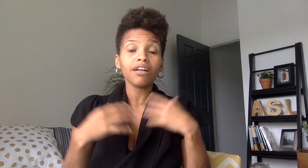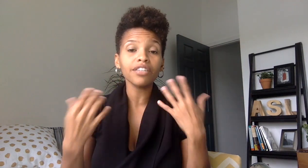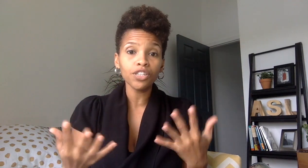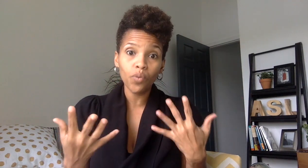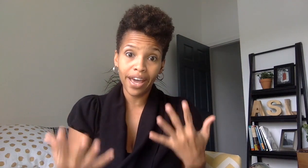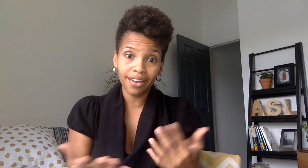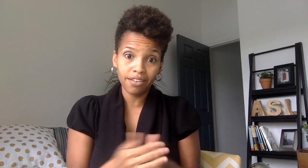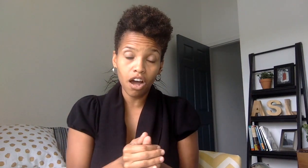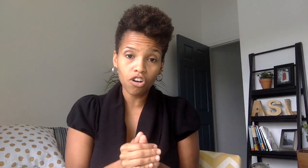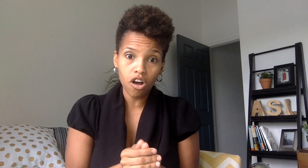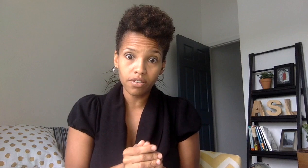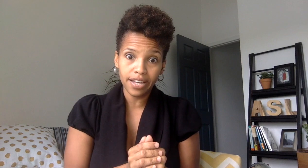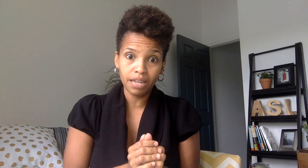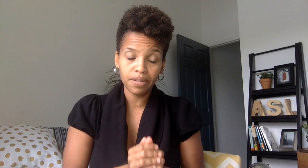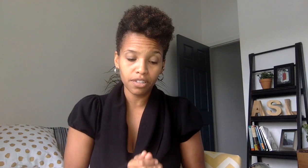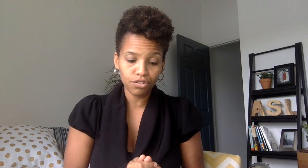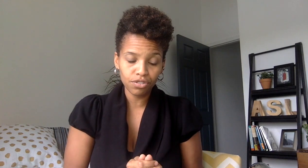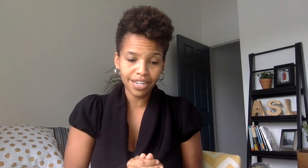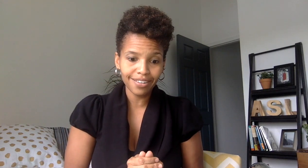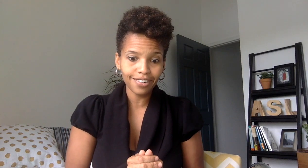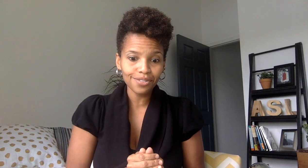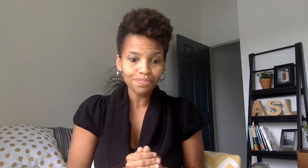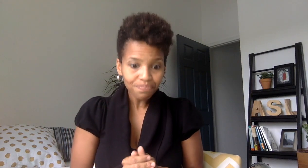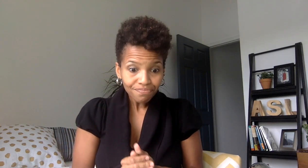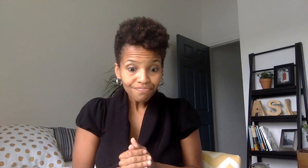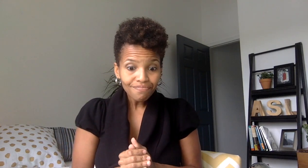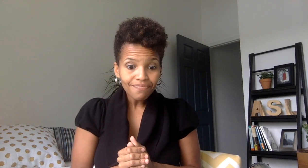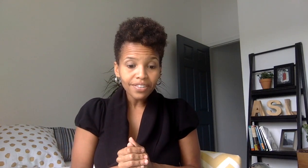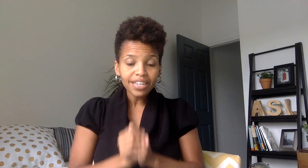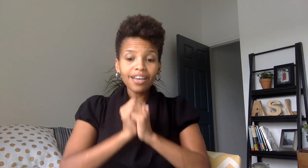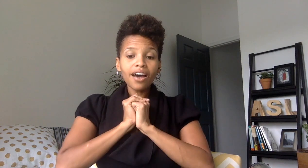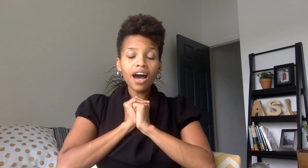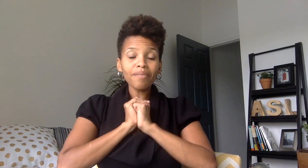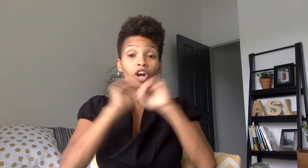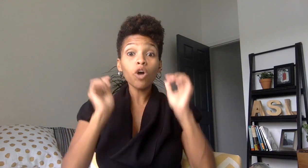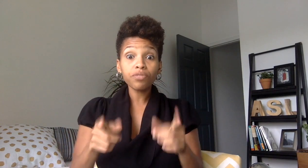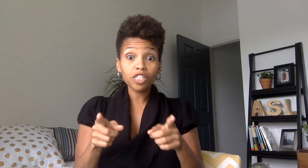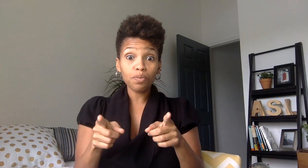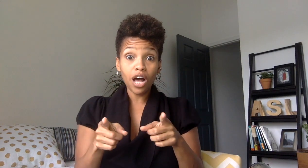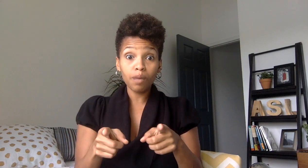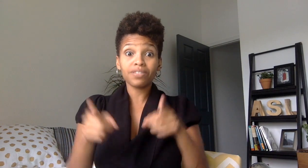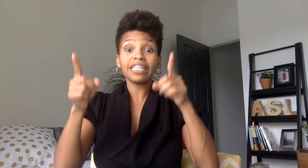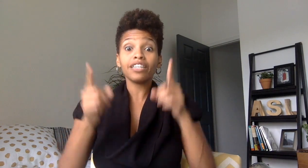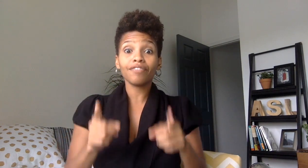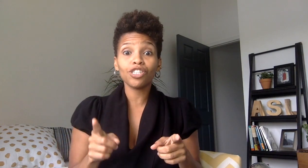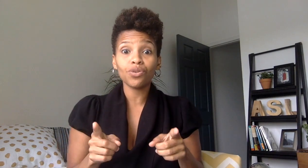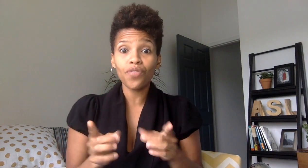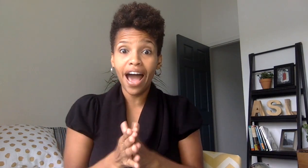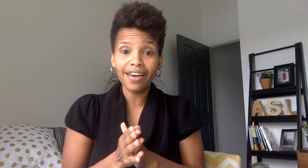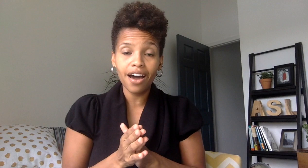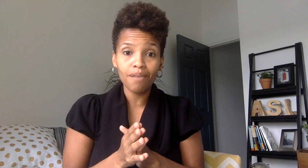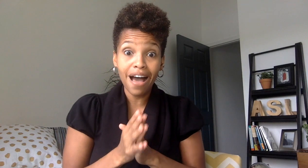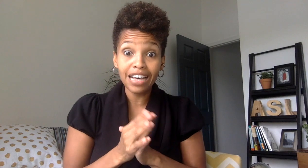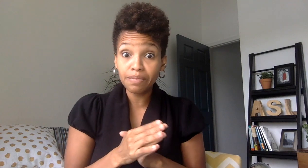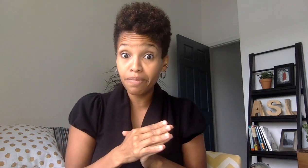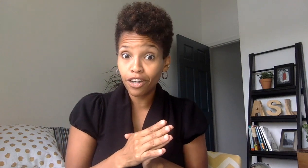clear way and not cause any misunderstandings um i hope this helps the individual that um asked me about